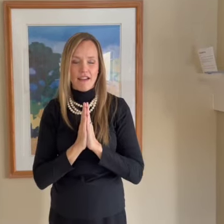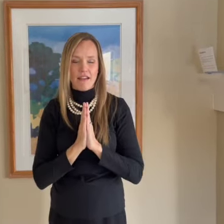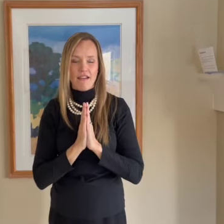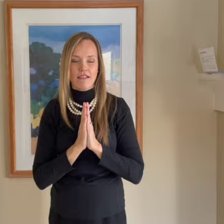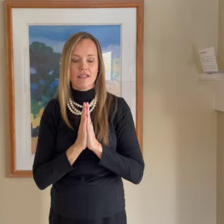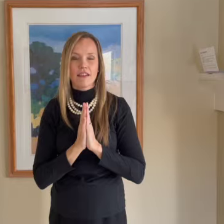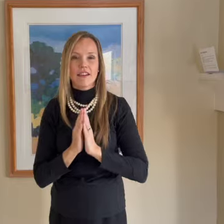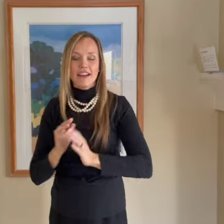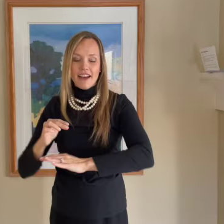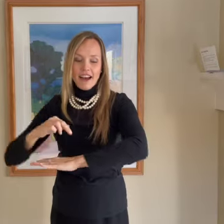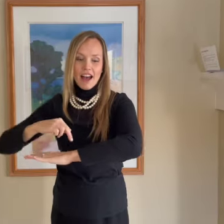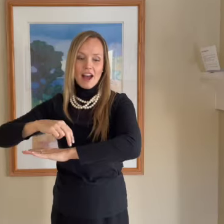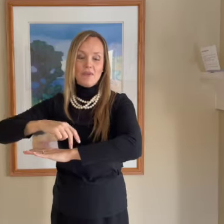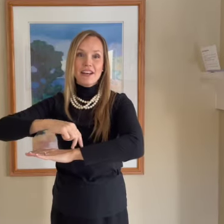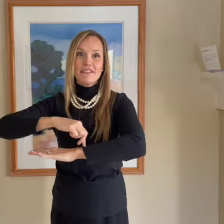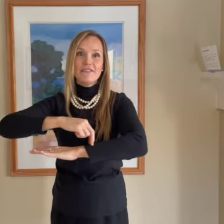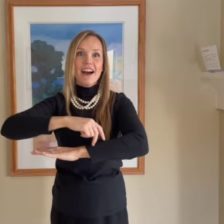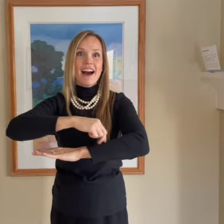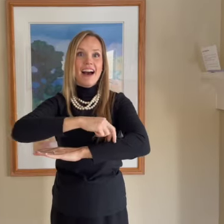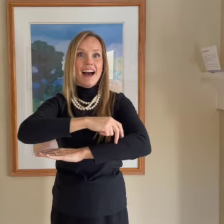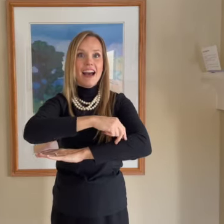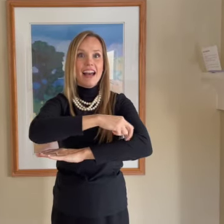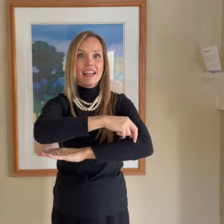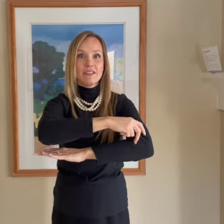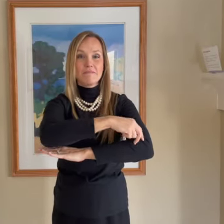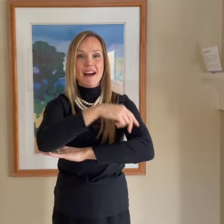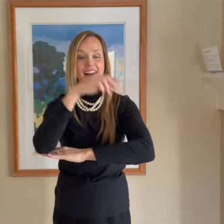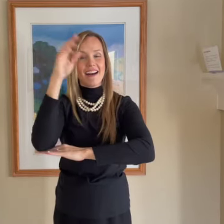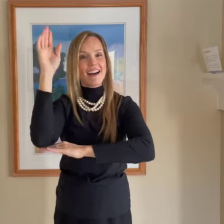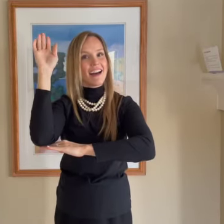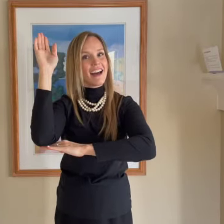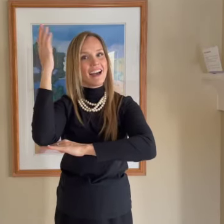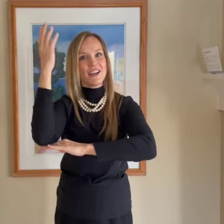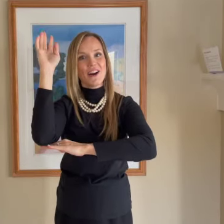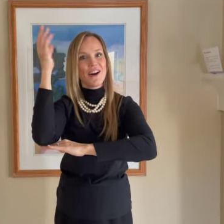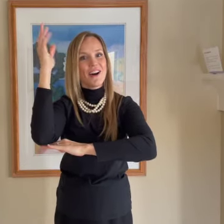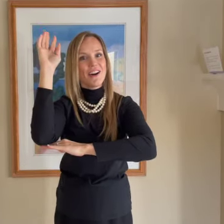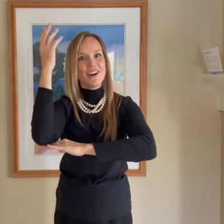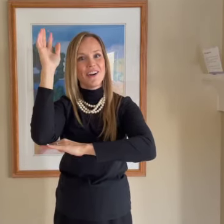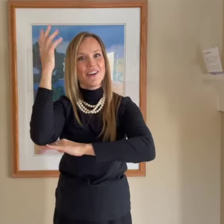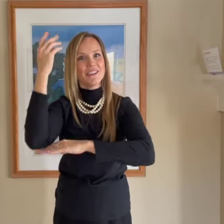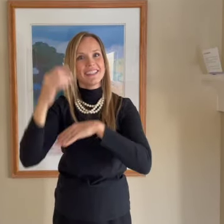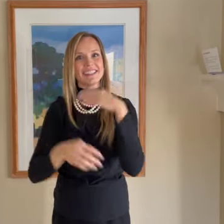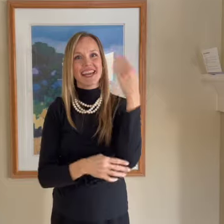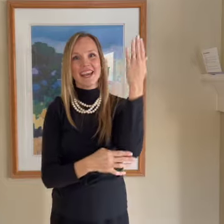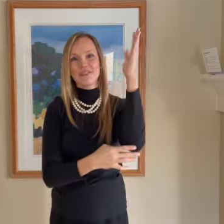I will find my own sacred